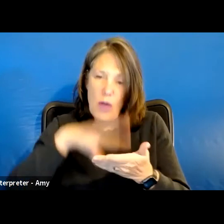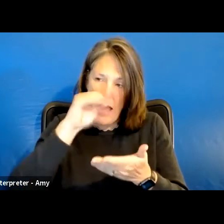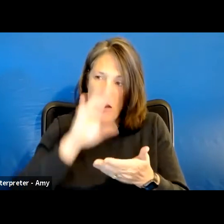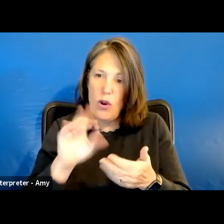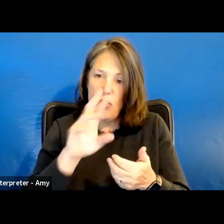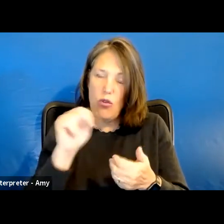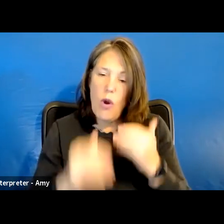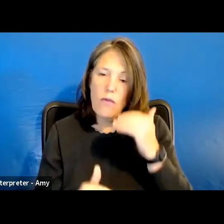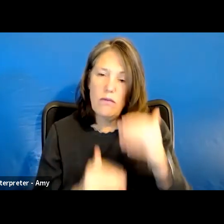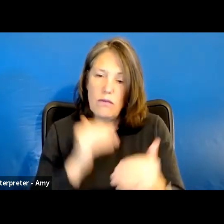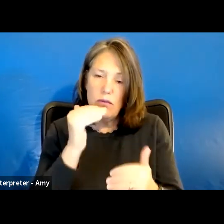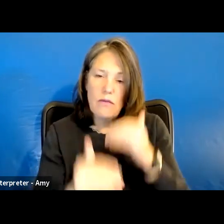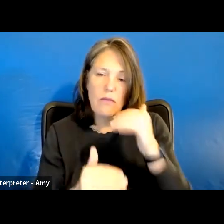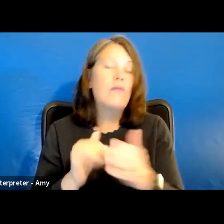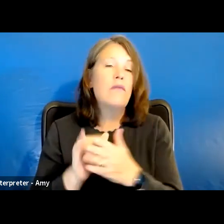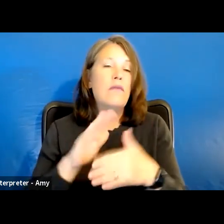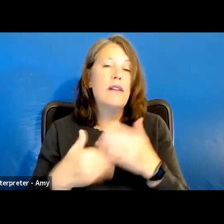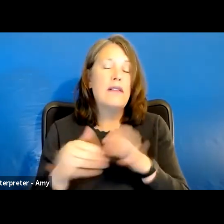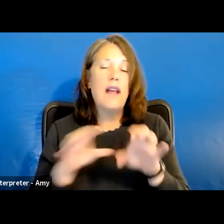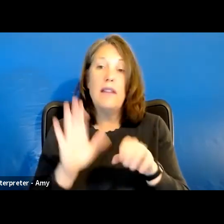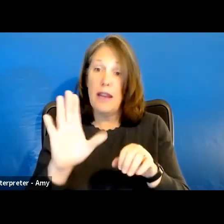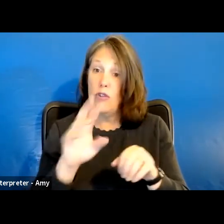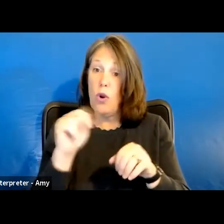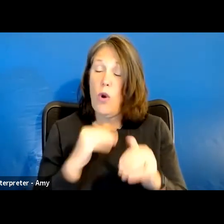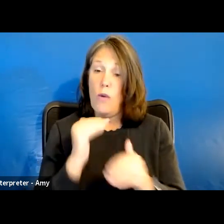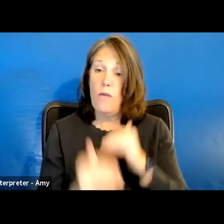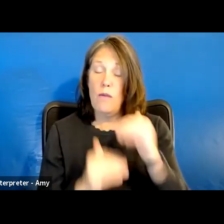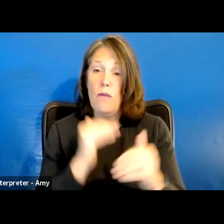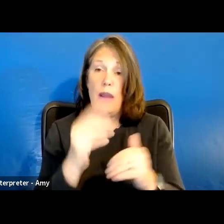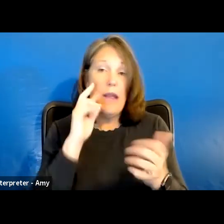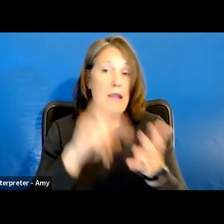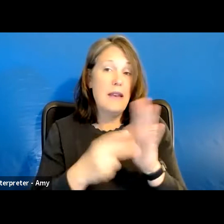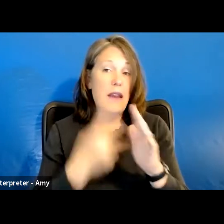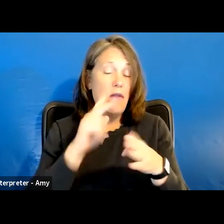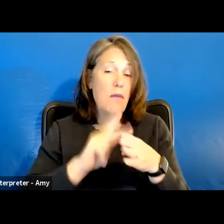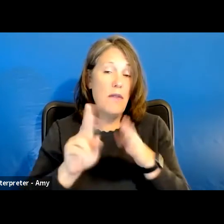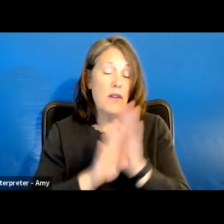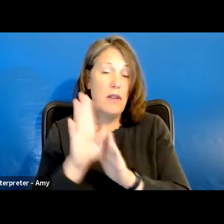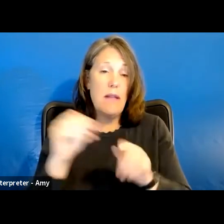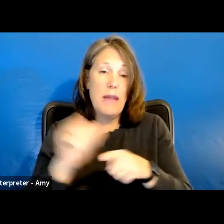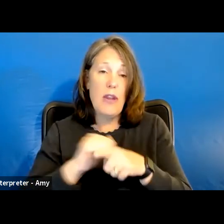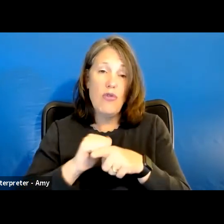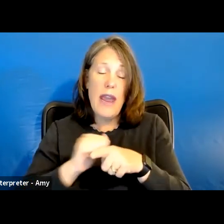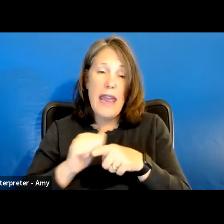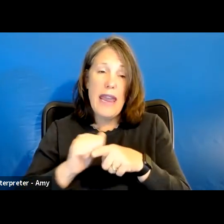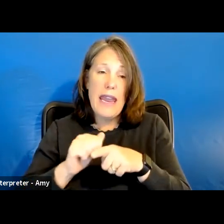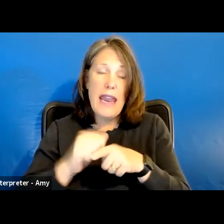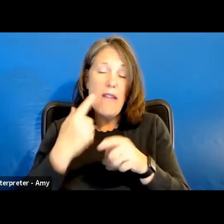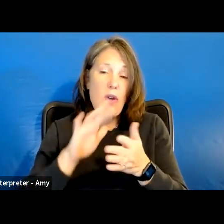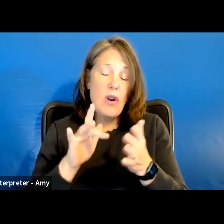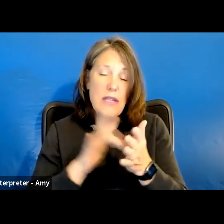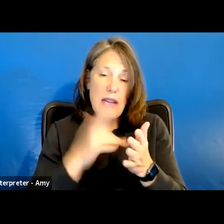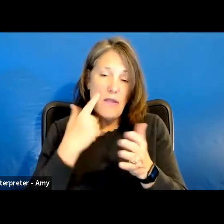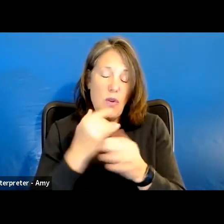pace. So it's all done at your own pace. It's intended for professional development and training of centers for independent